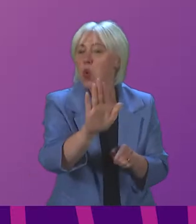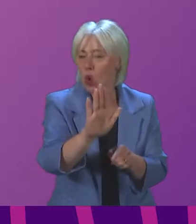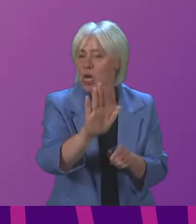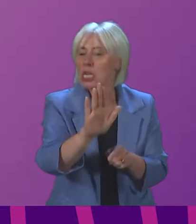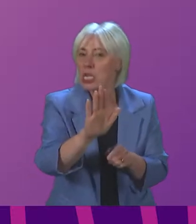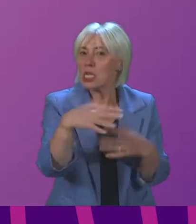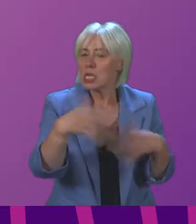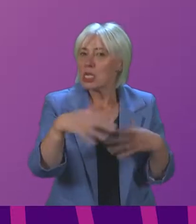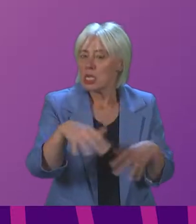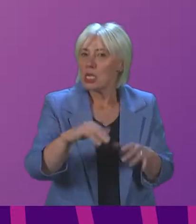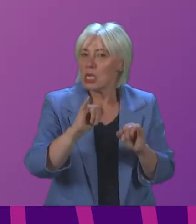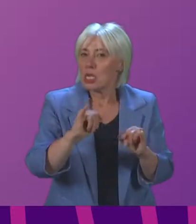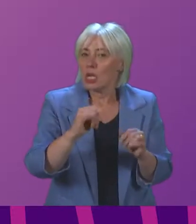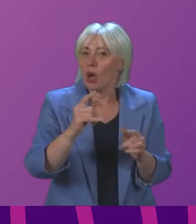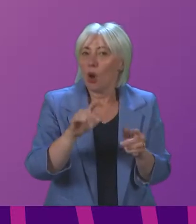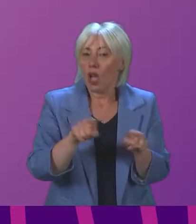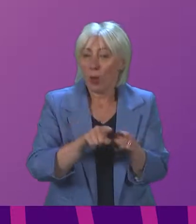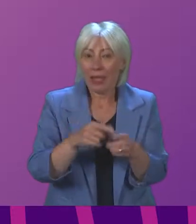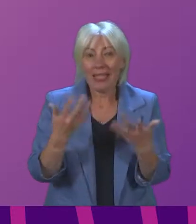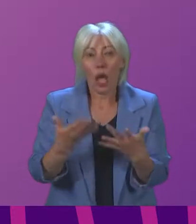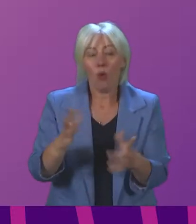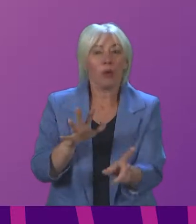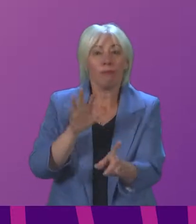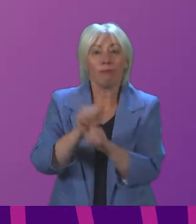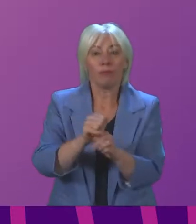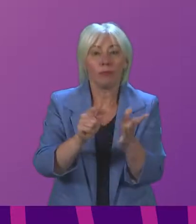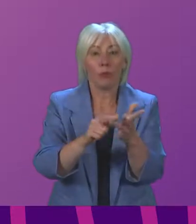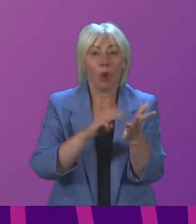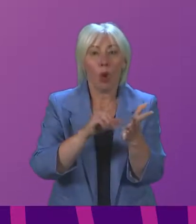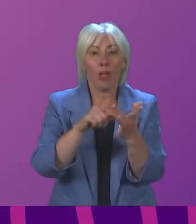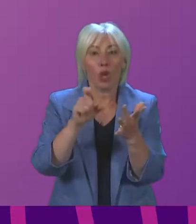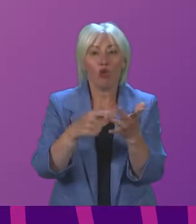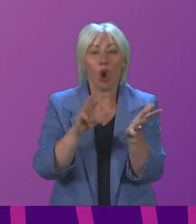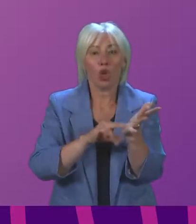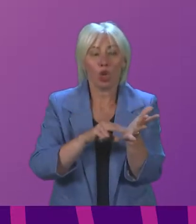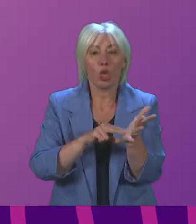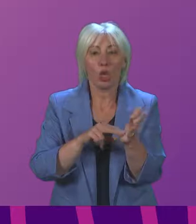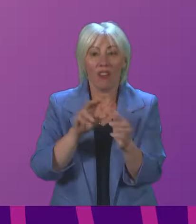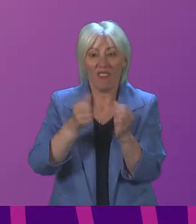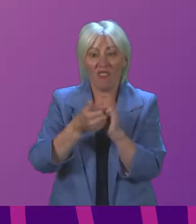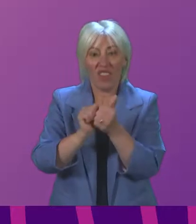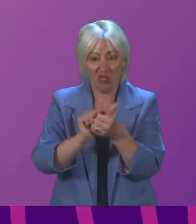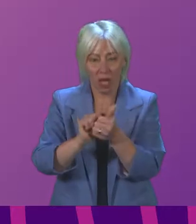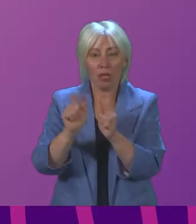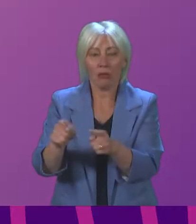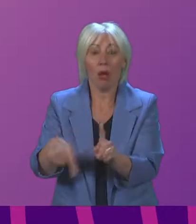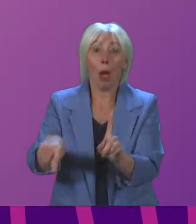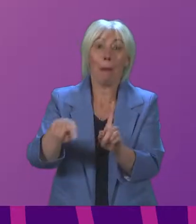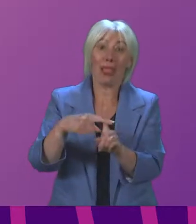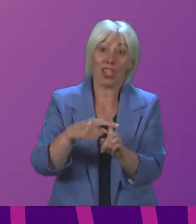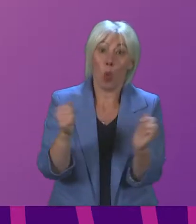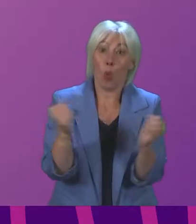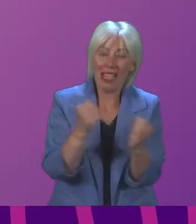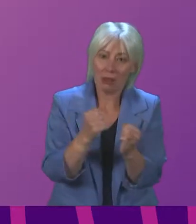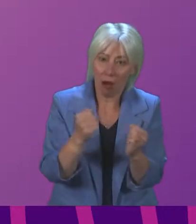significant, especially with the identification of the Omicron variant, and with the fact that we are moving into the winter